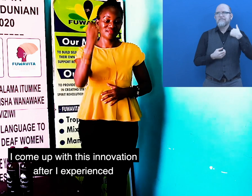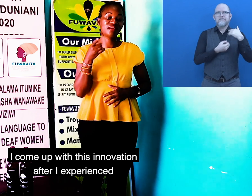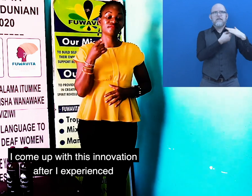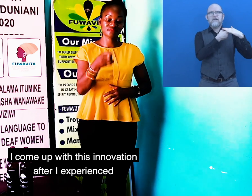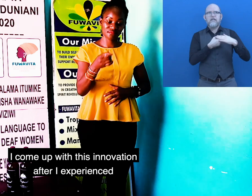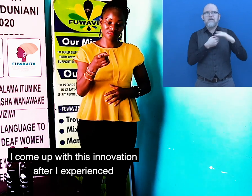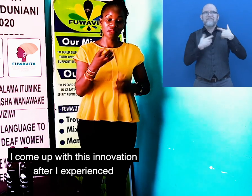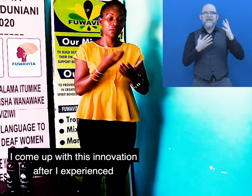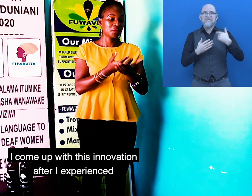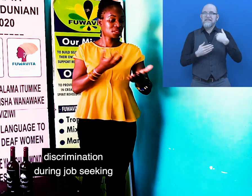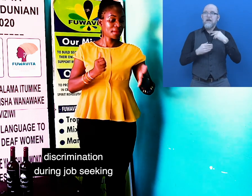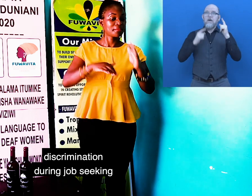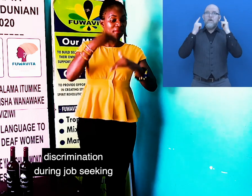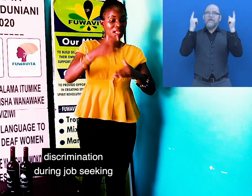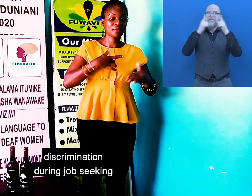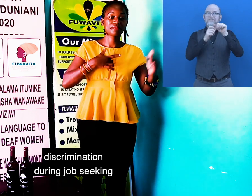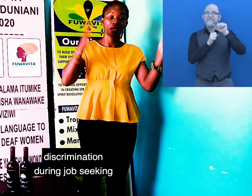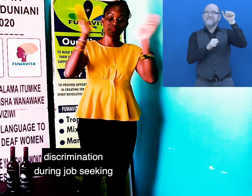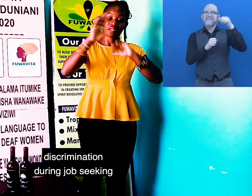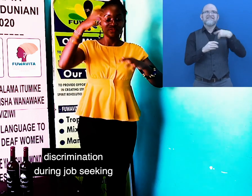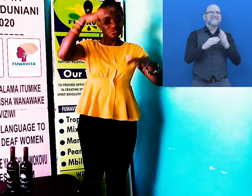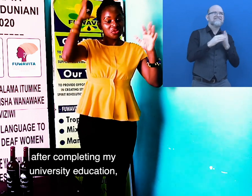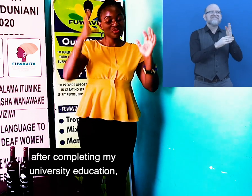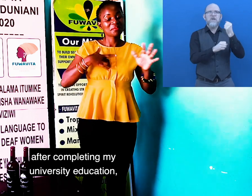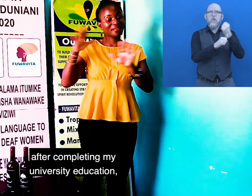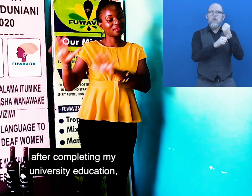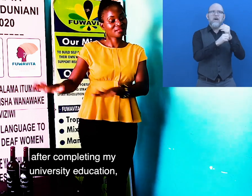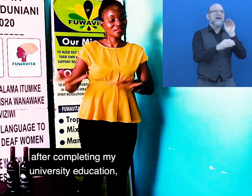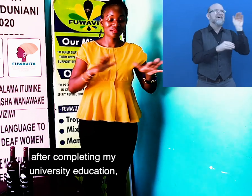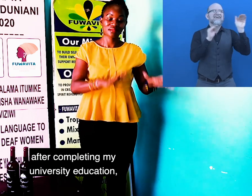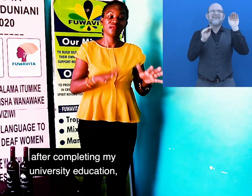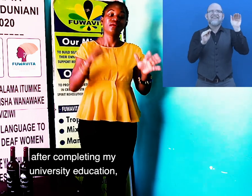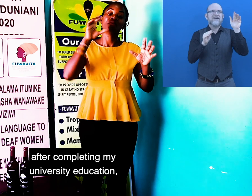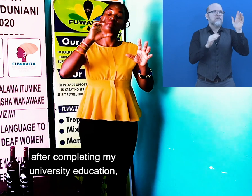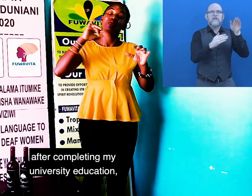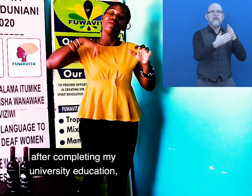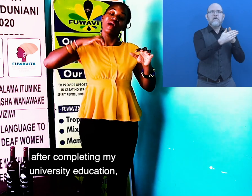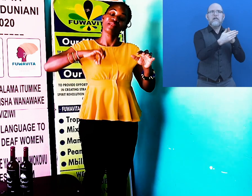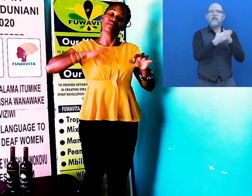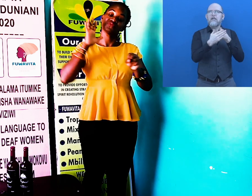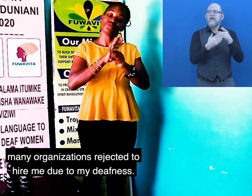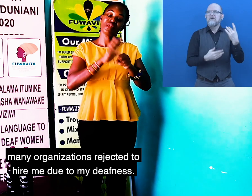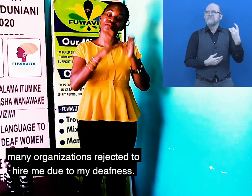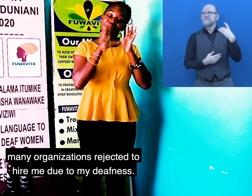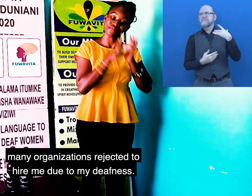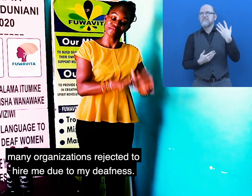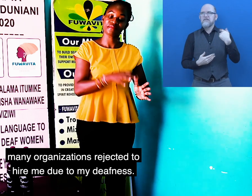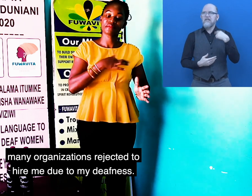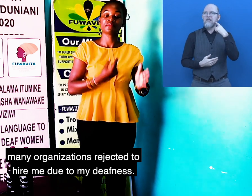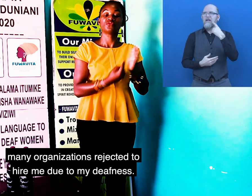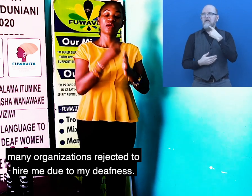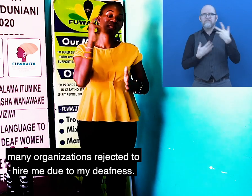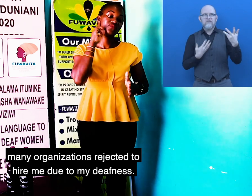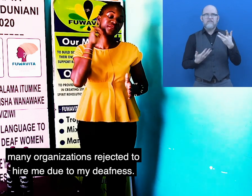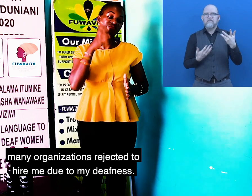after I experienced discrimination during job seeking after completing my university education. Many organizations